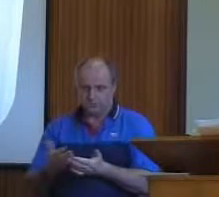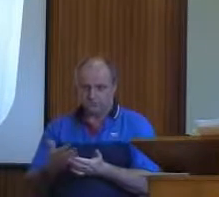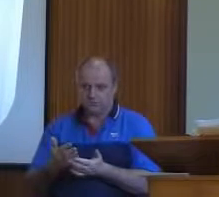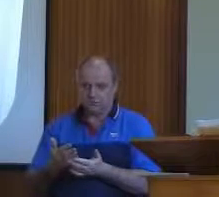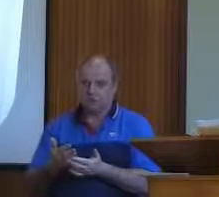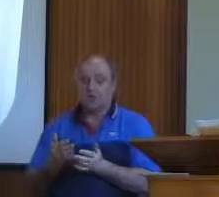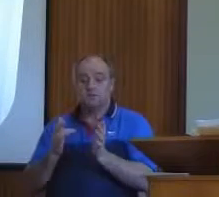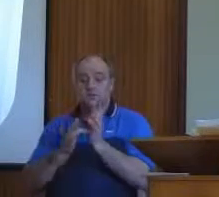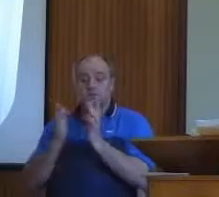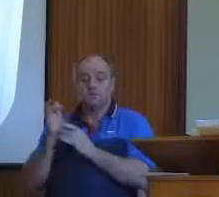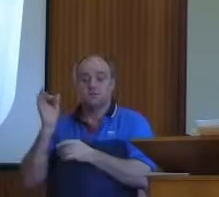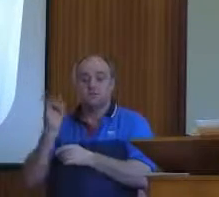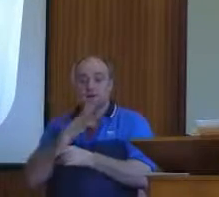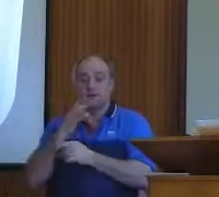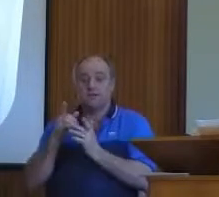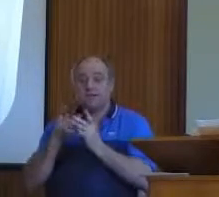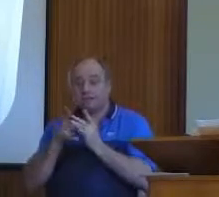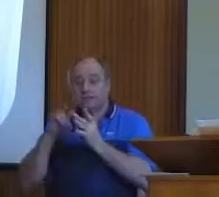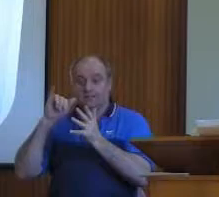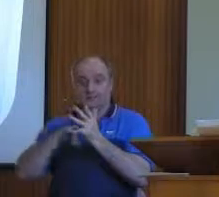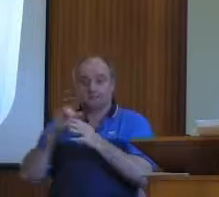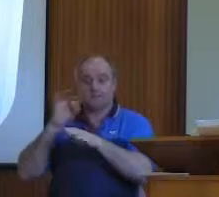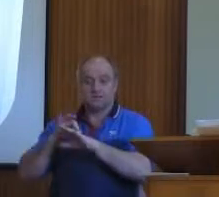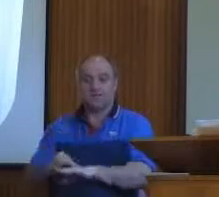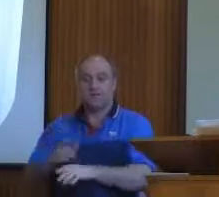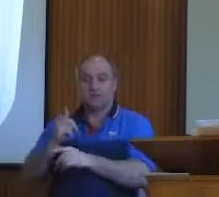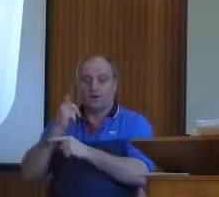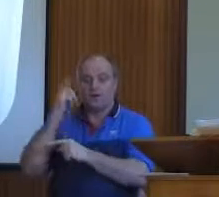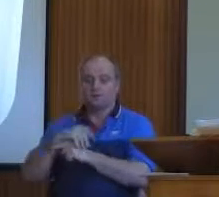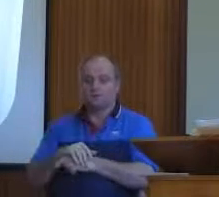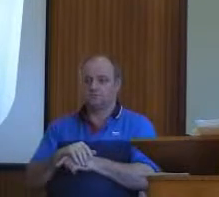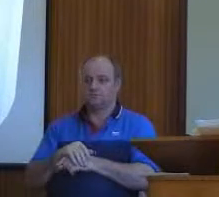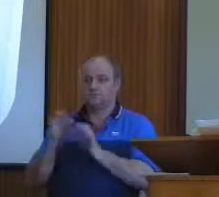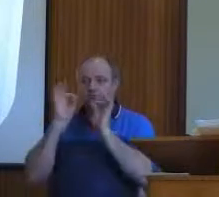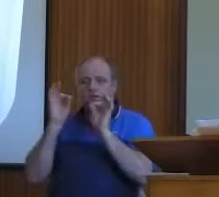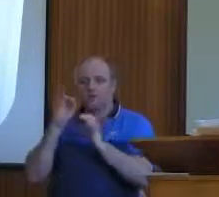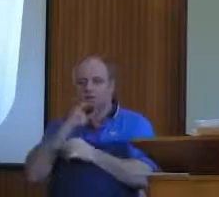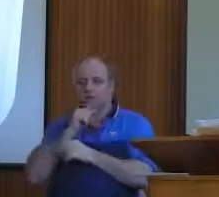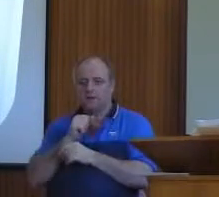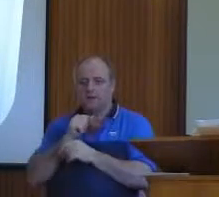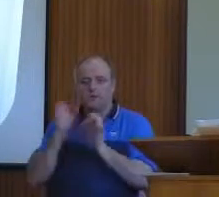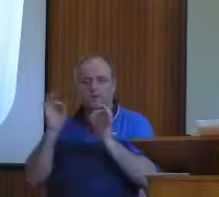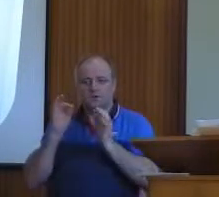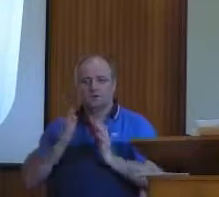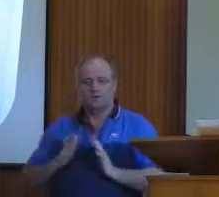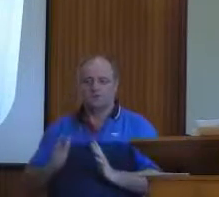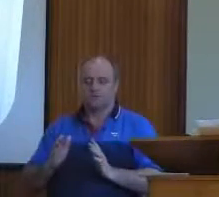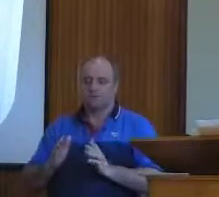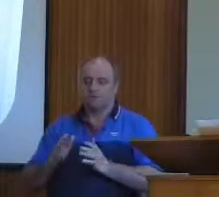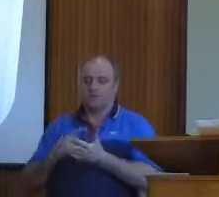his life. Two is the fact that he rose up from the dead soon after